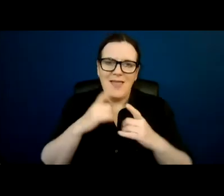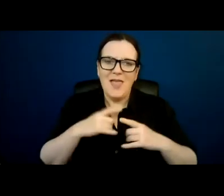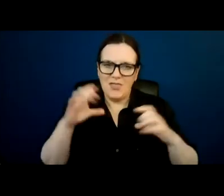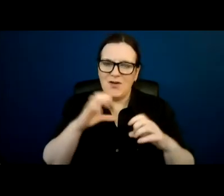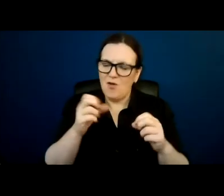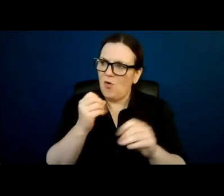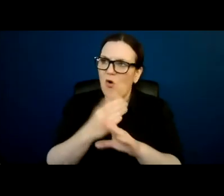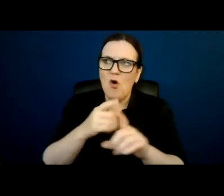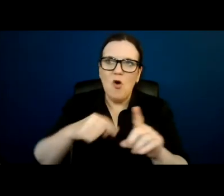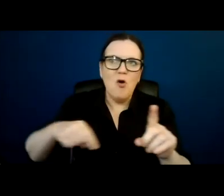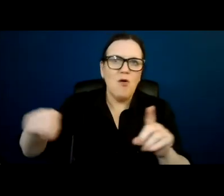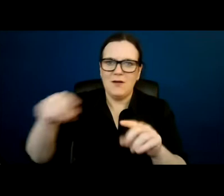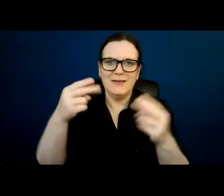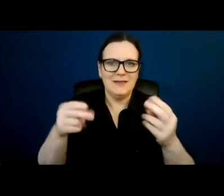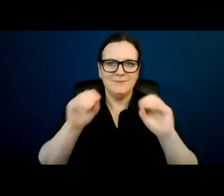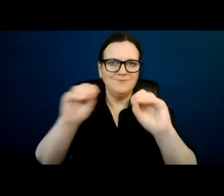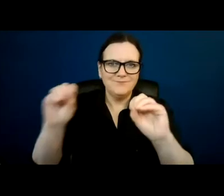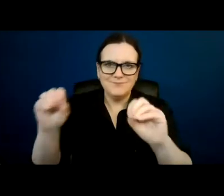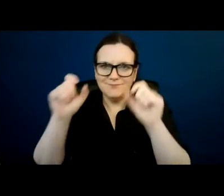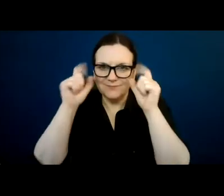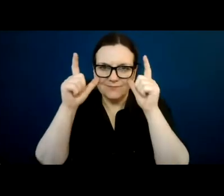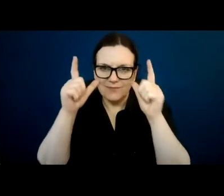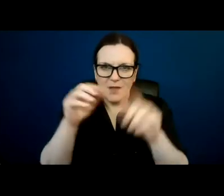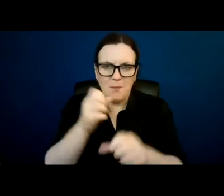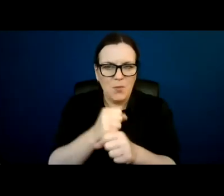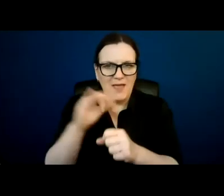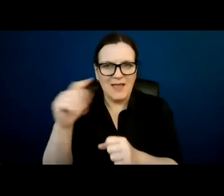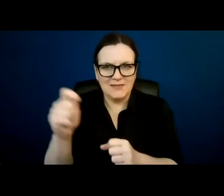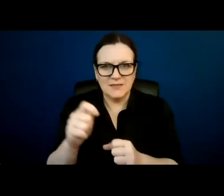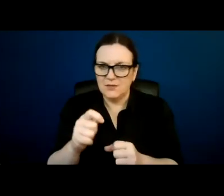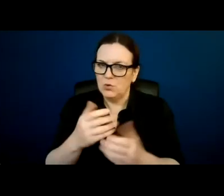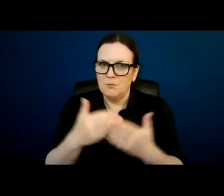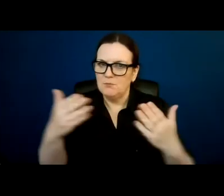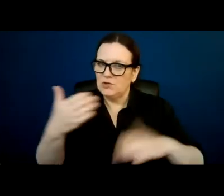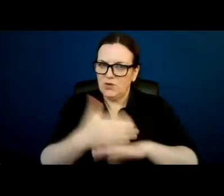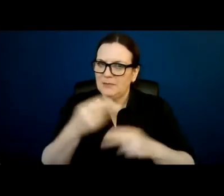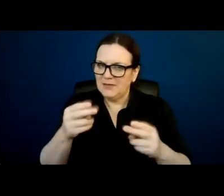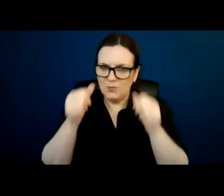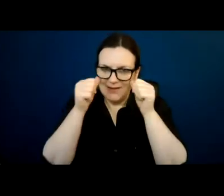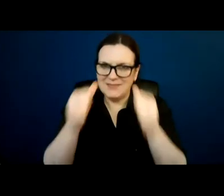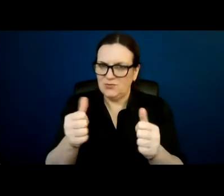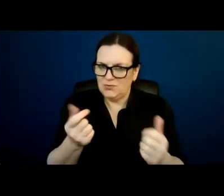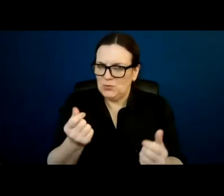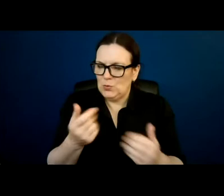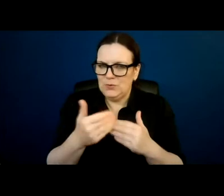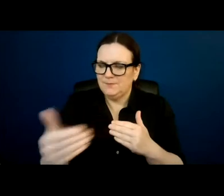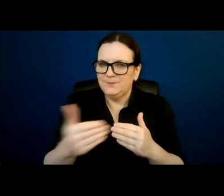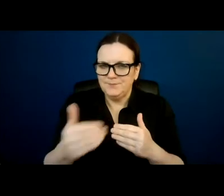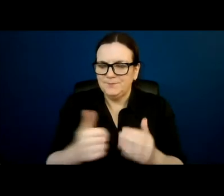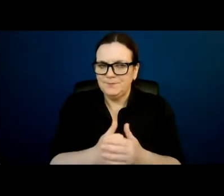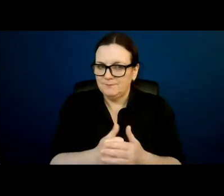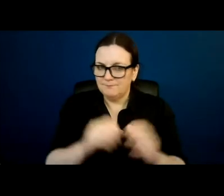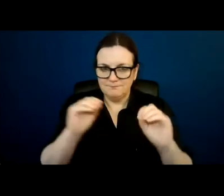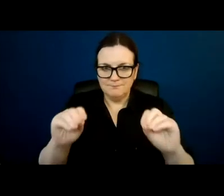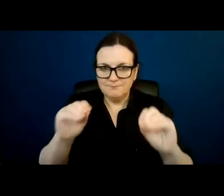act. And this is a huge job, but it must be addressed rather soon. Education and planning will be key factors in implementing this.